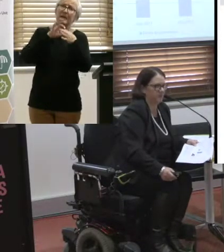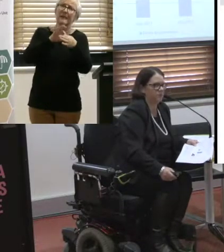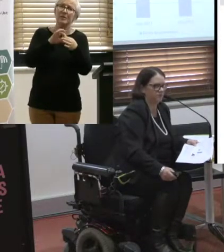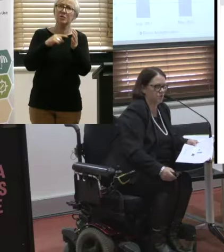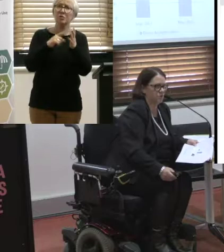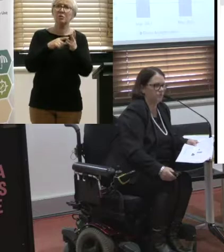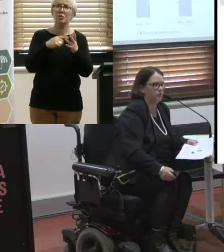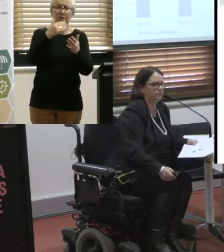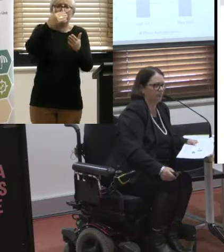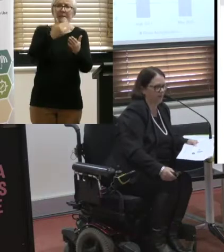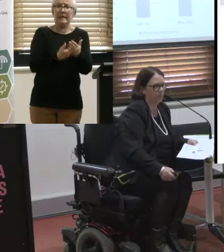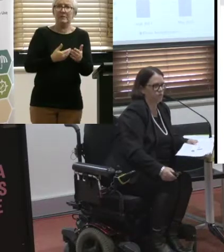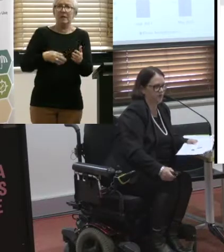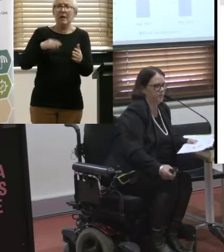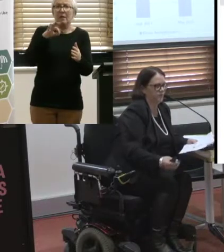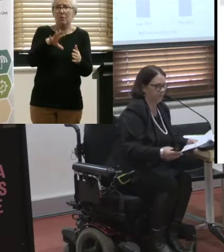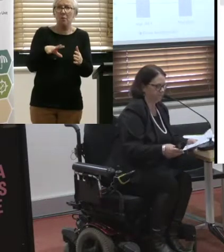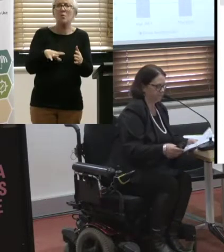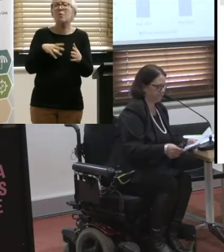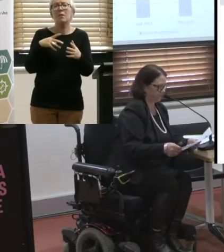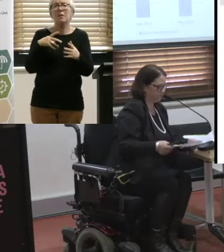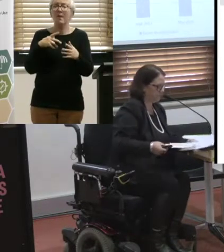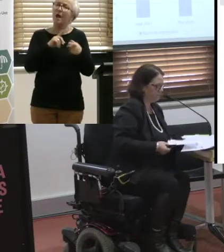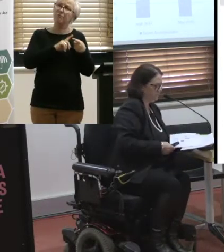safety, affordable, reliable transport.